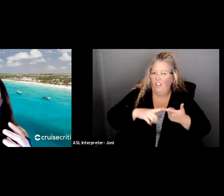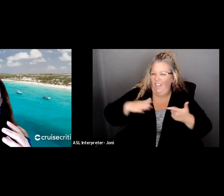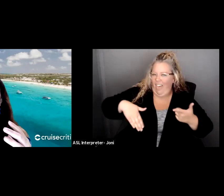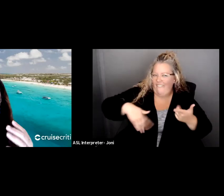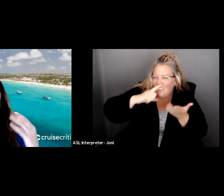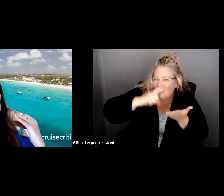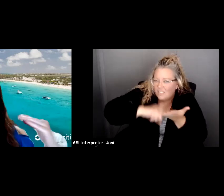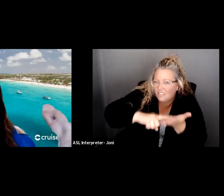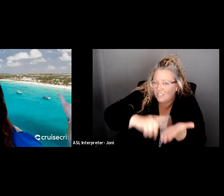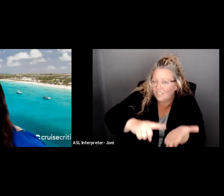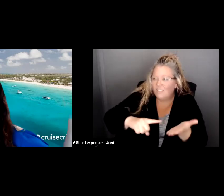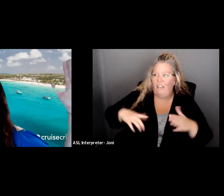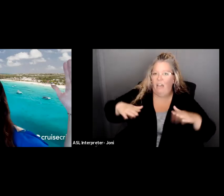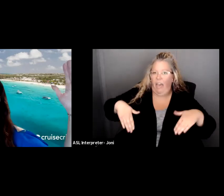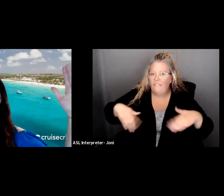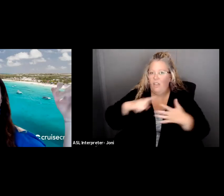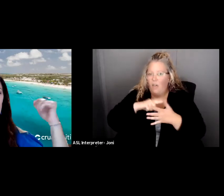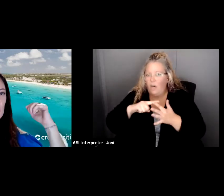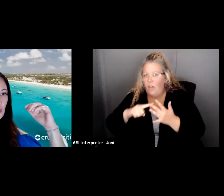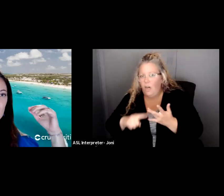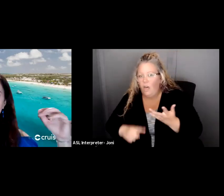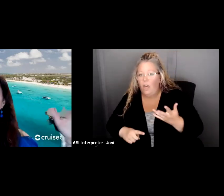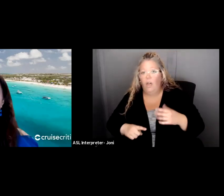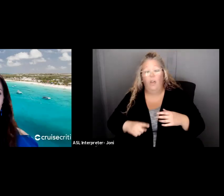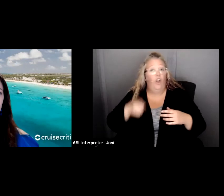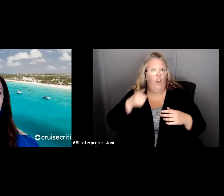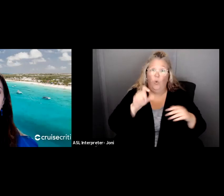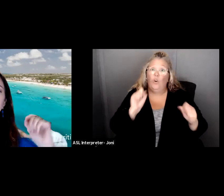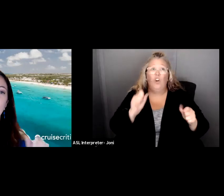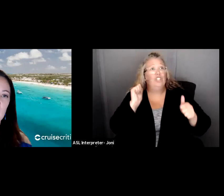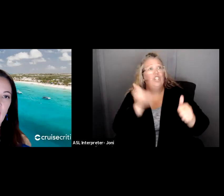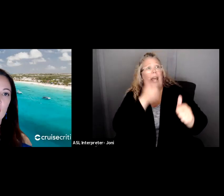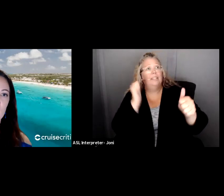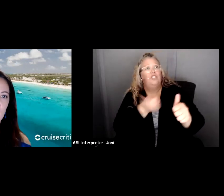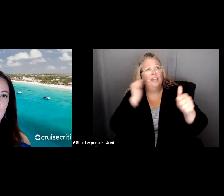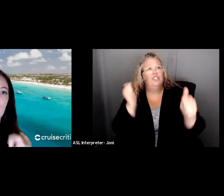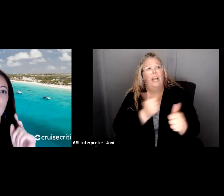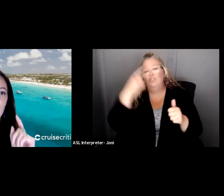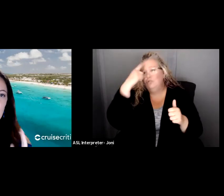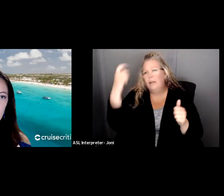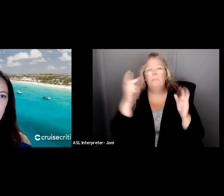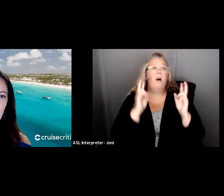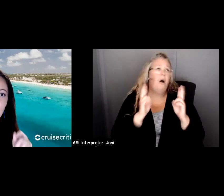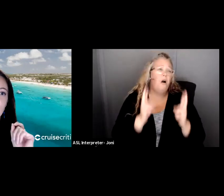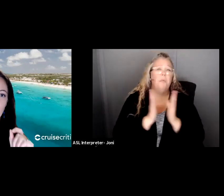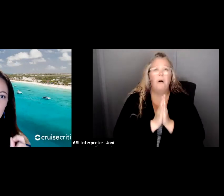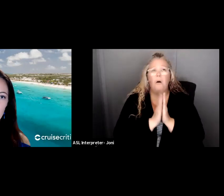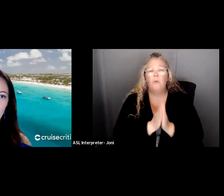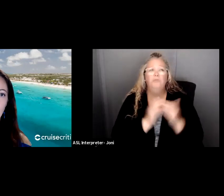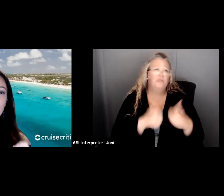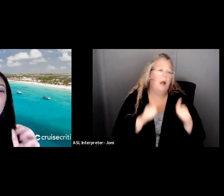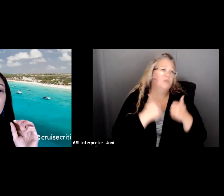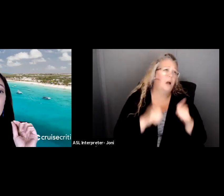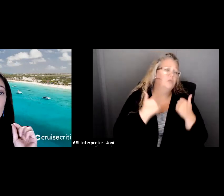Then you could chase after that dream. People could keep it alive and it could not be making the impact to your